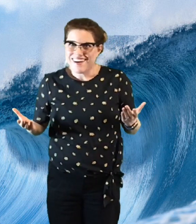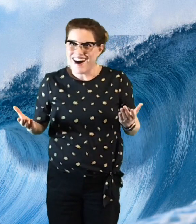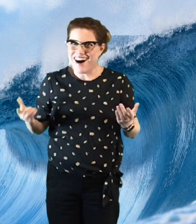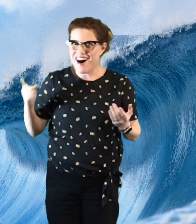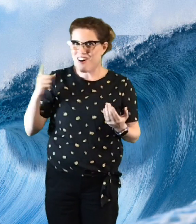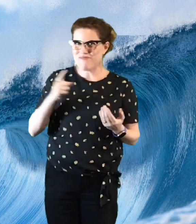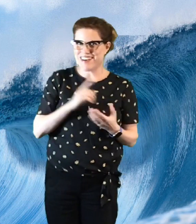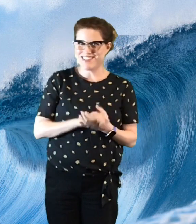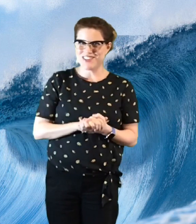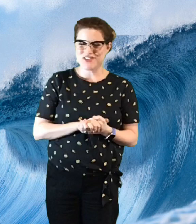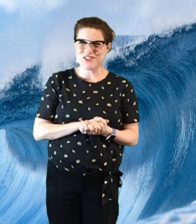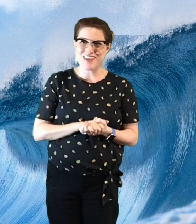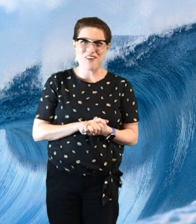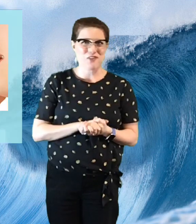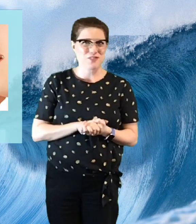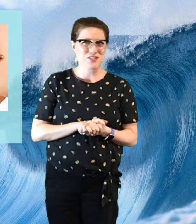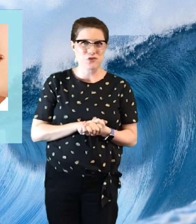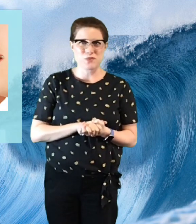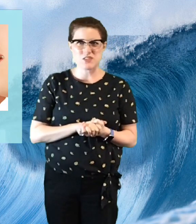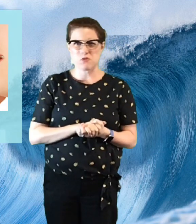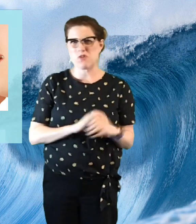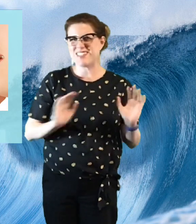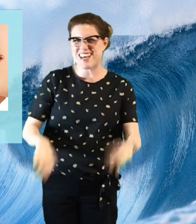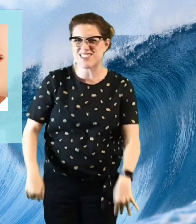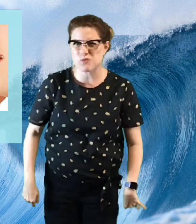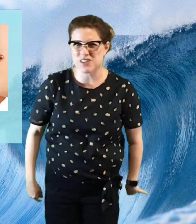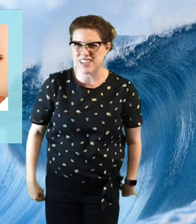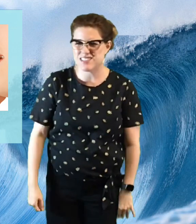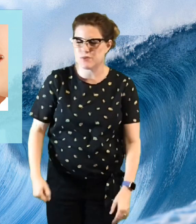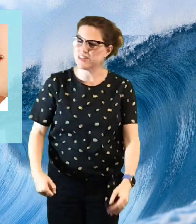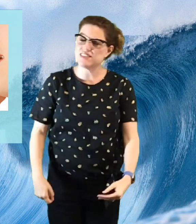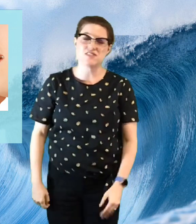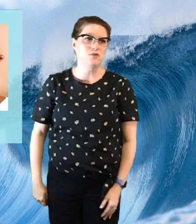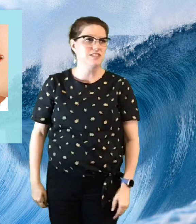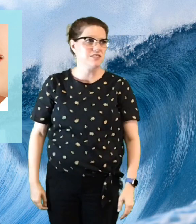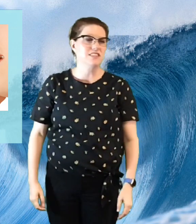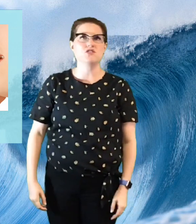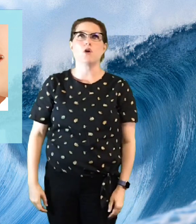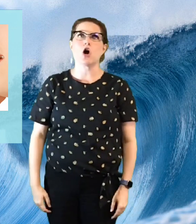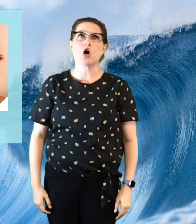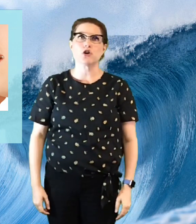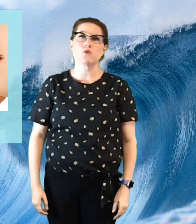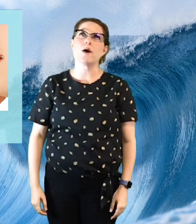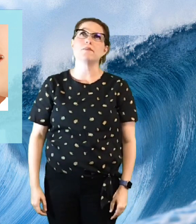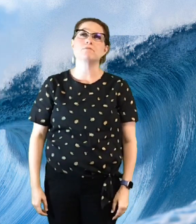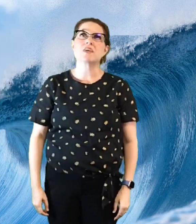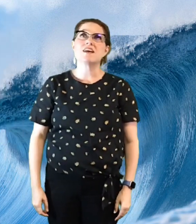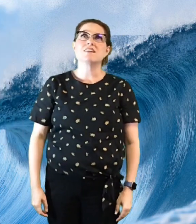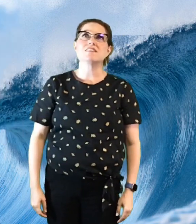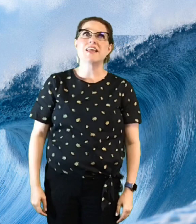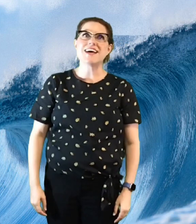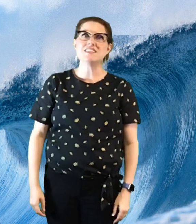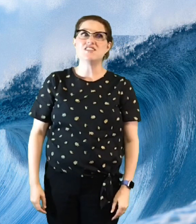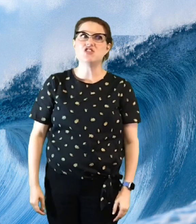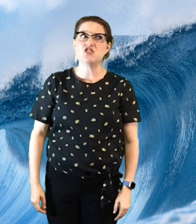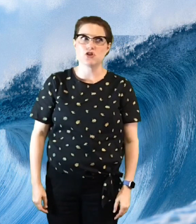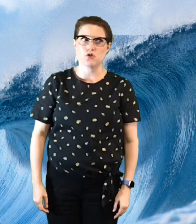I'll bet you knew that one was your whisper voice that's a really easy one that's too easy let's do a harder one let's do